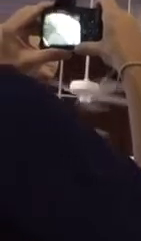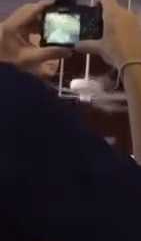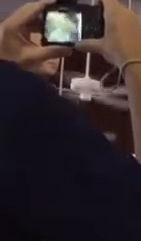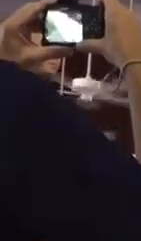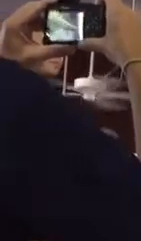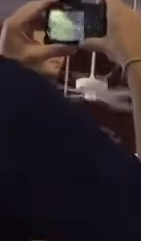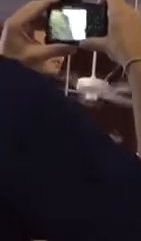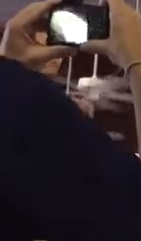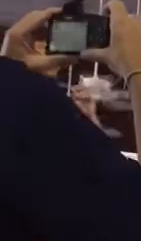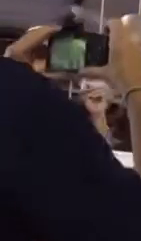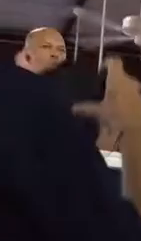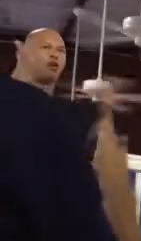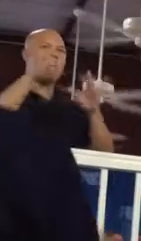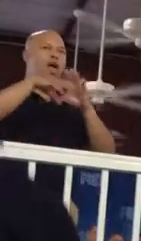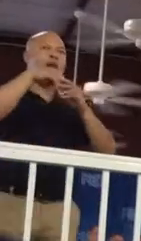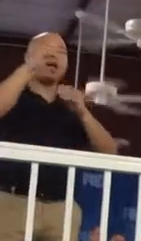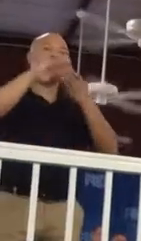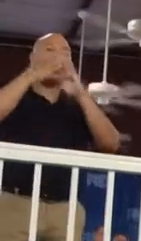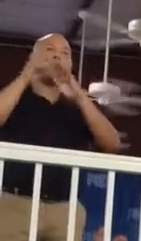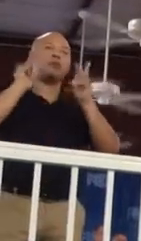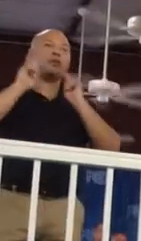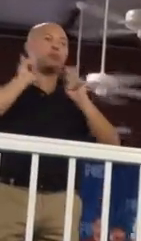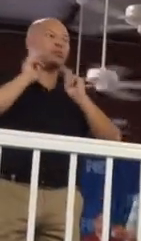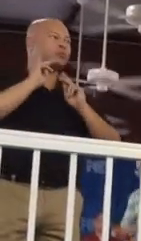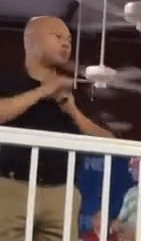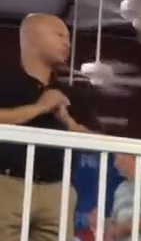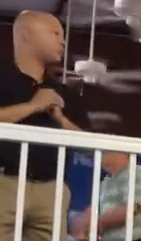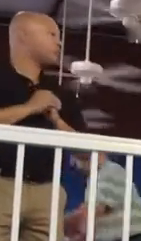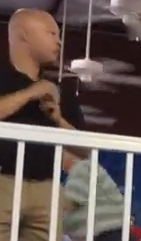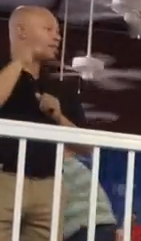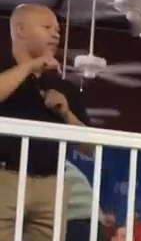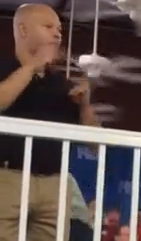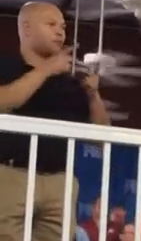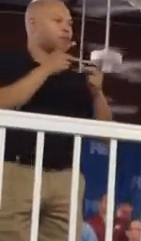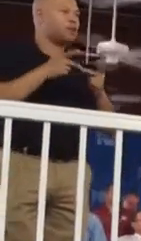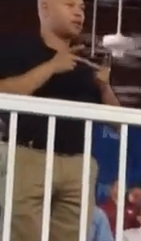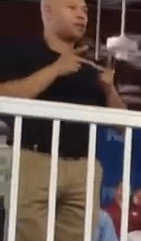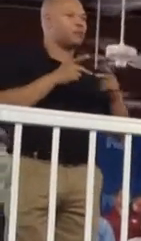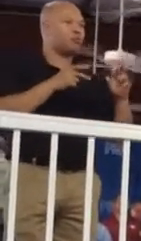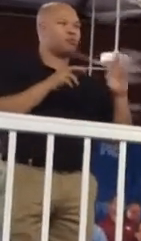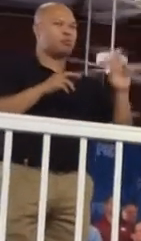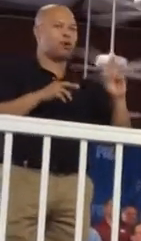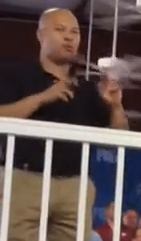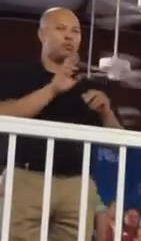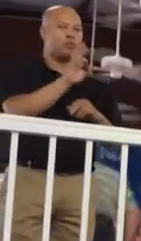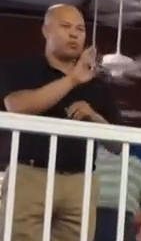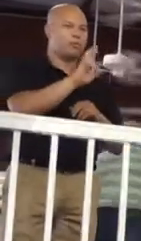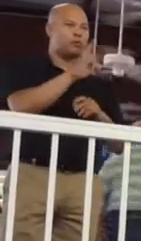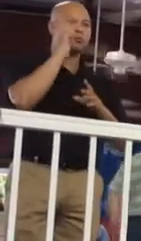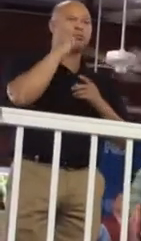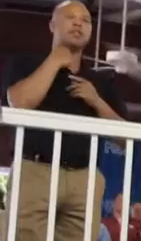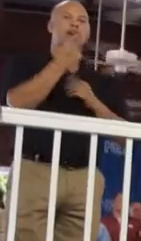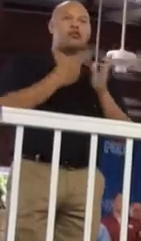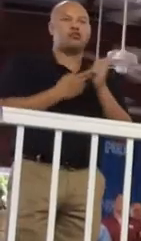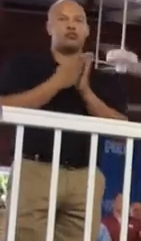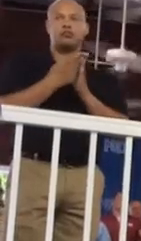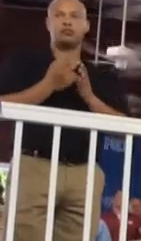For all of you out-of-towners, this is the place where Republicans tell it like it is.